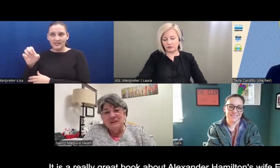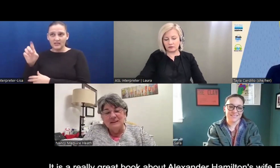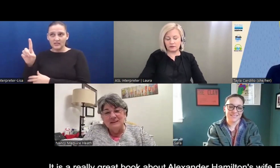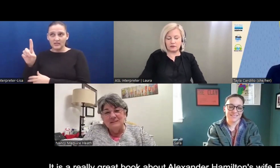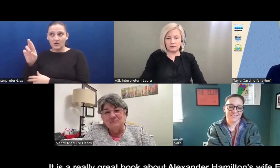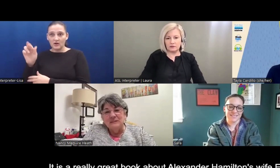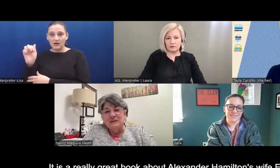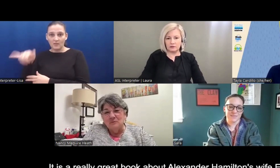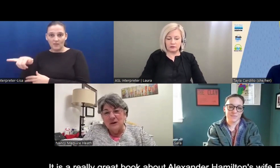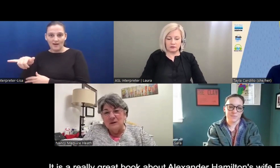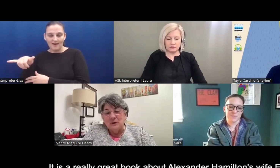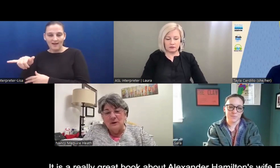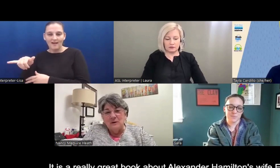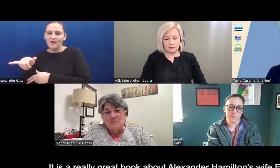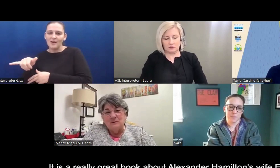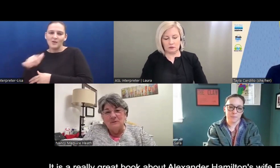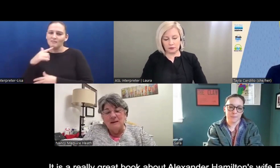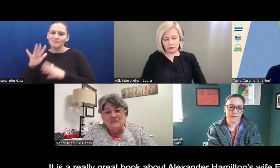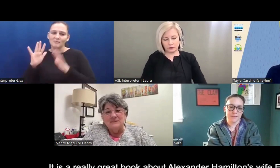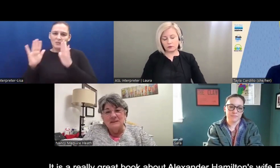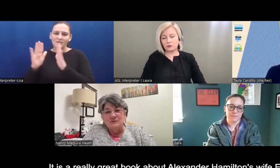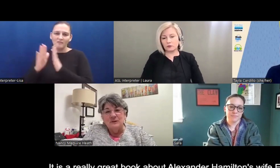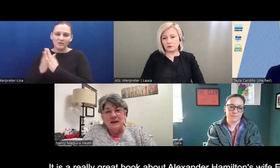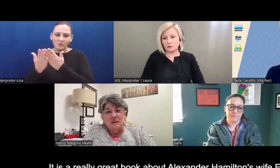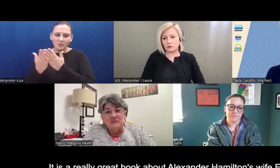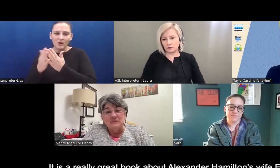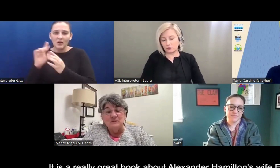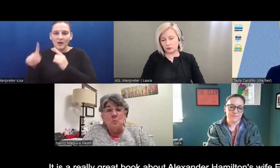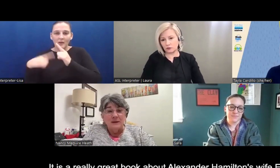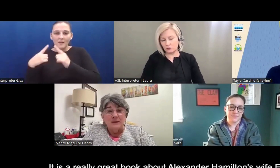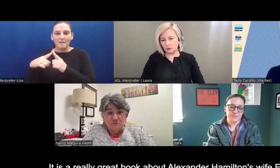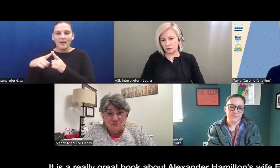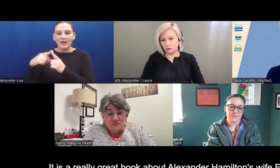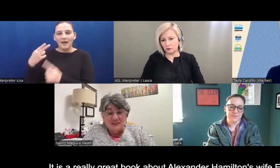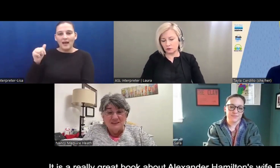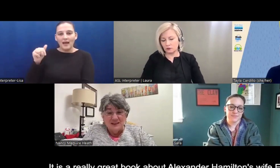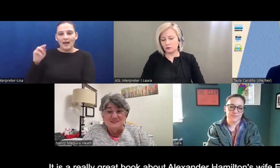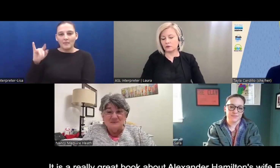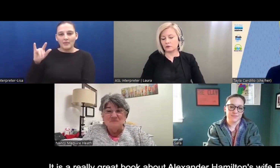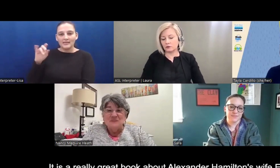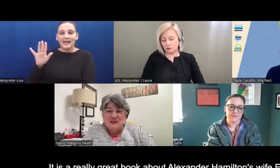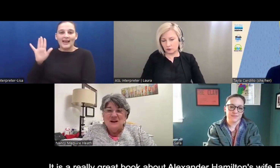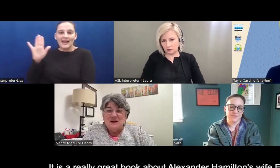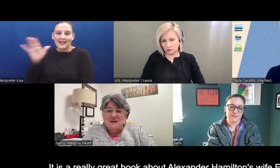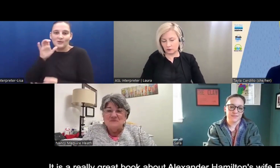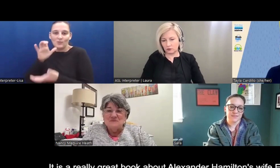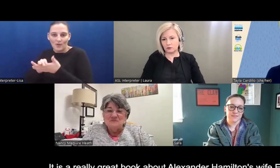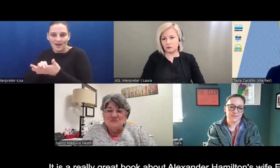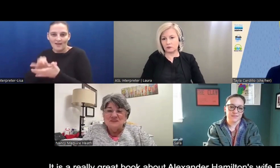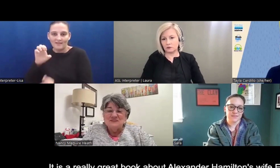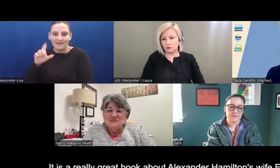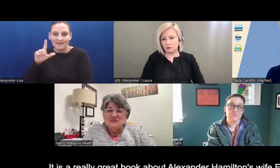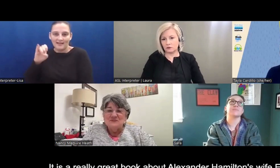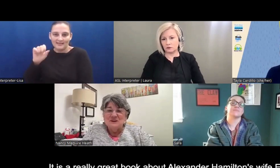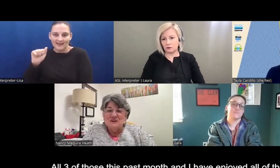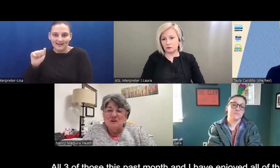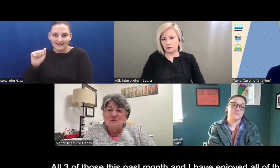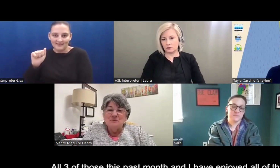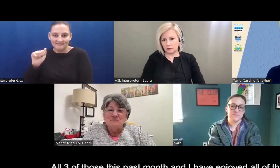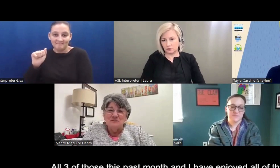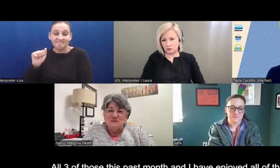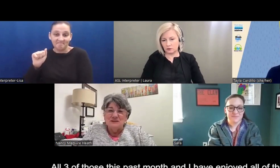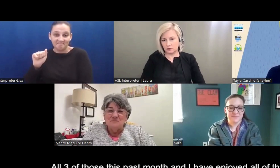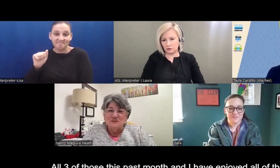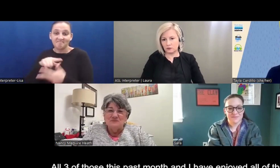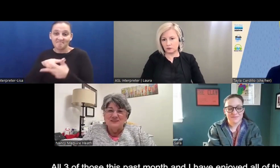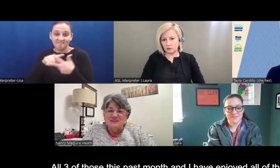Really, a really great book about Alexander Hamilton's wife, Eliza. And all